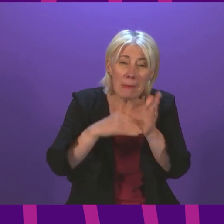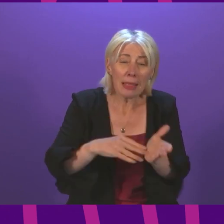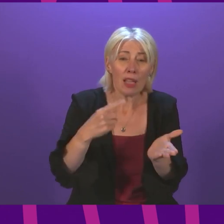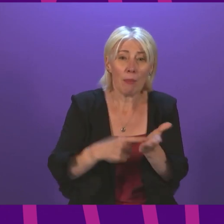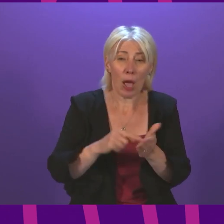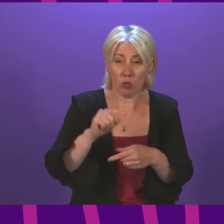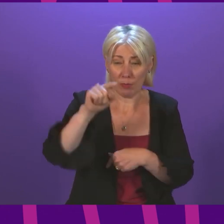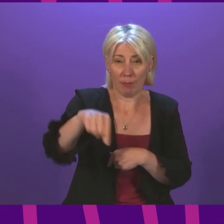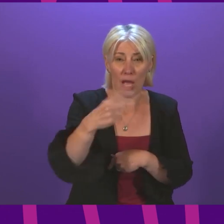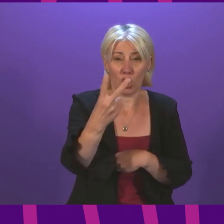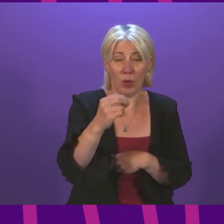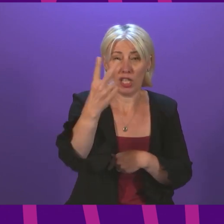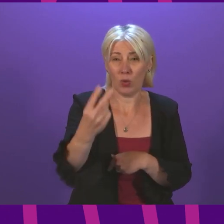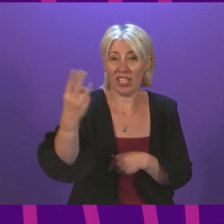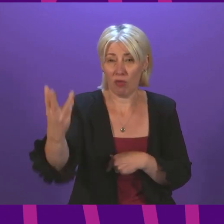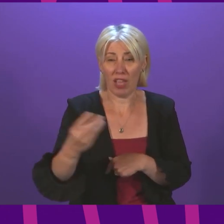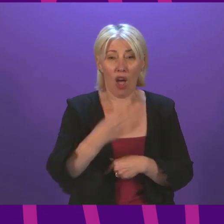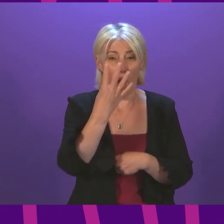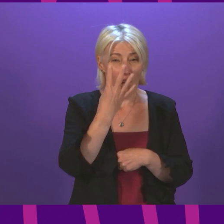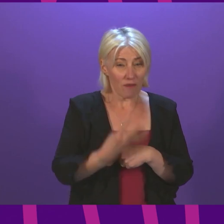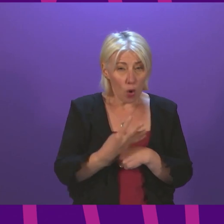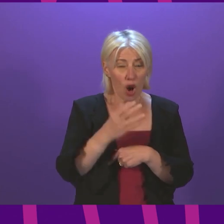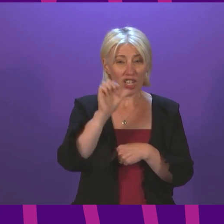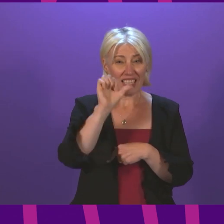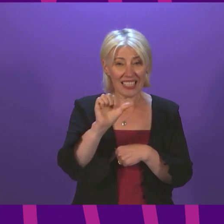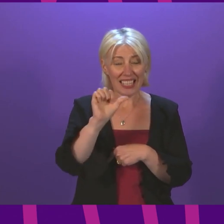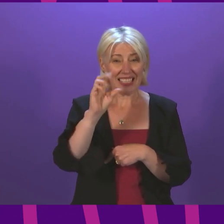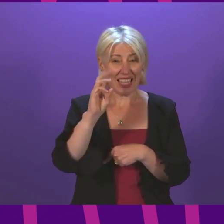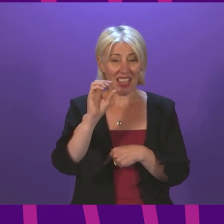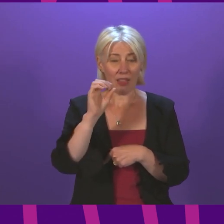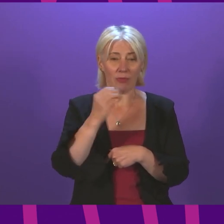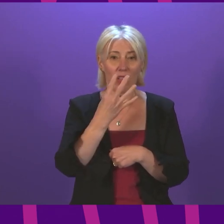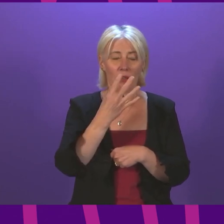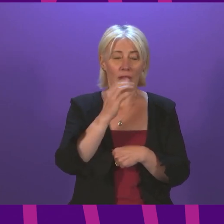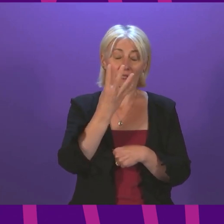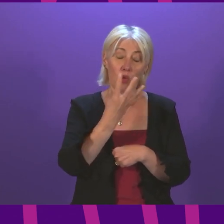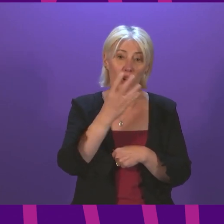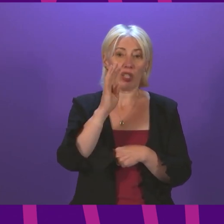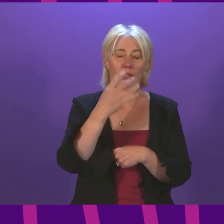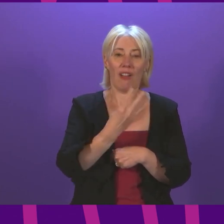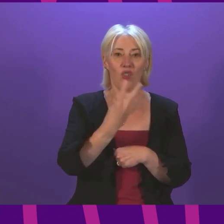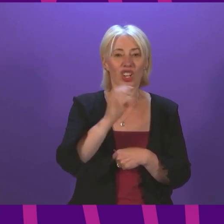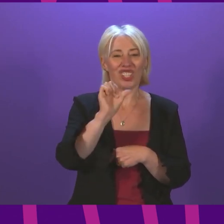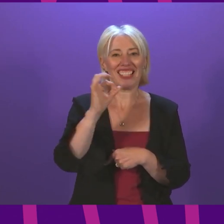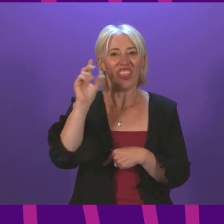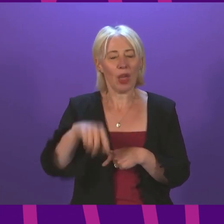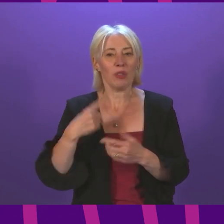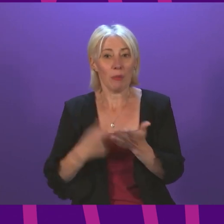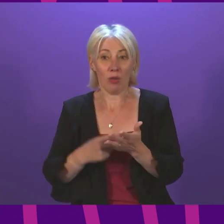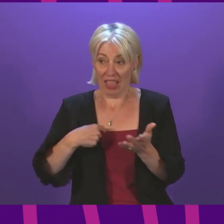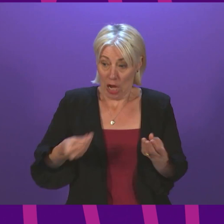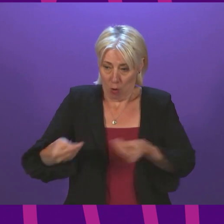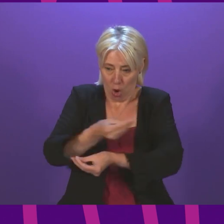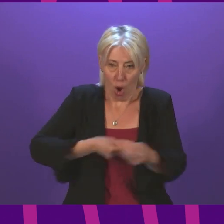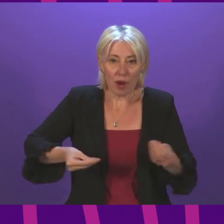That's £460 million that will not circulate in our local economies, because make no mistake, that